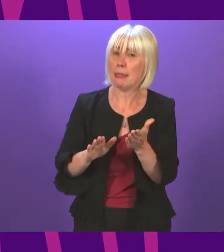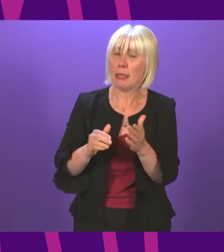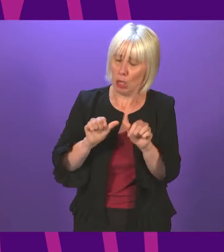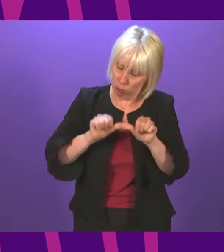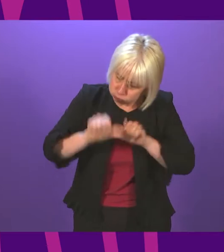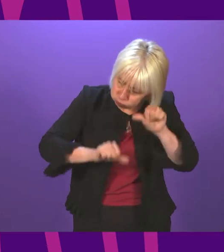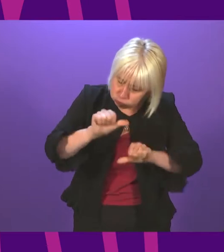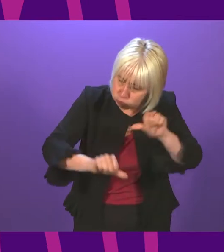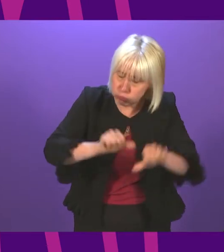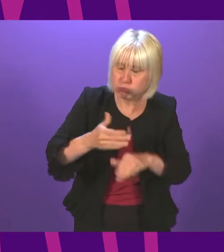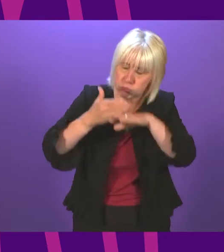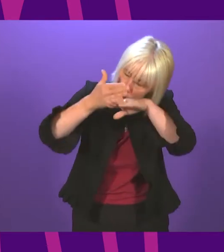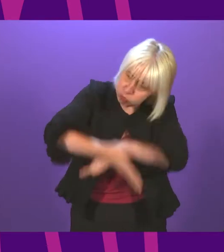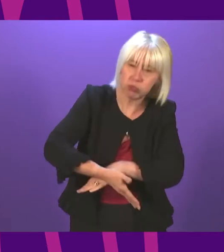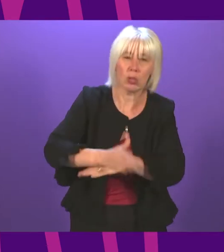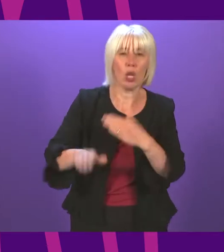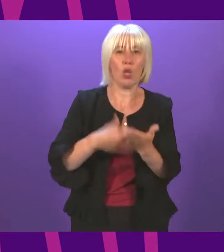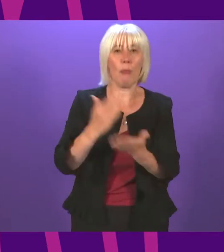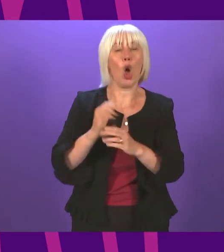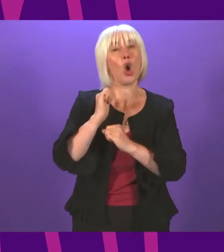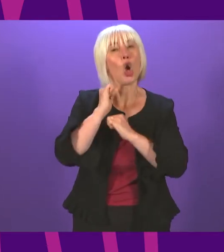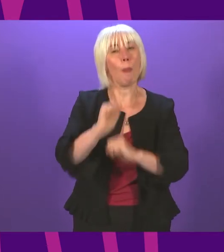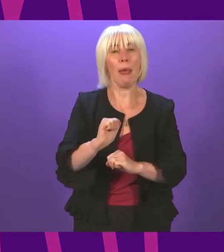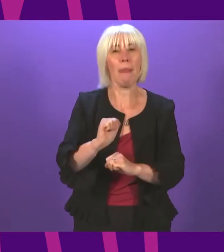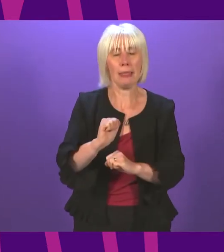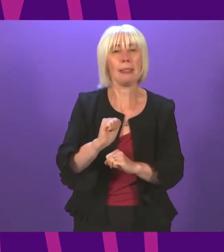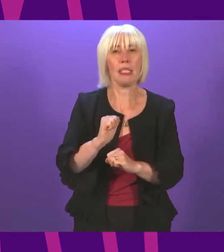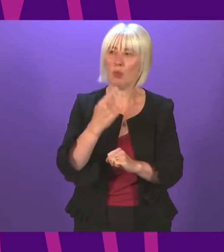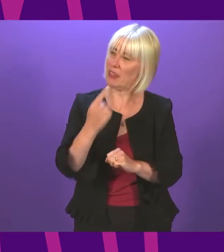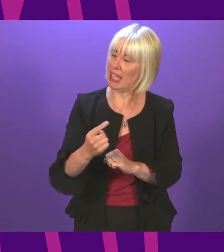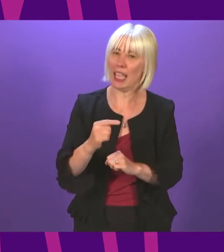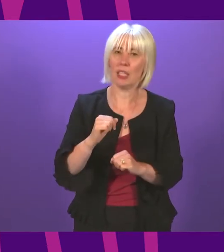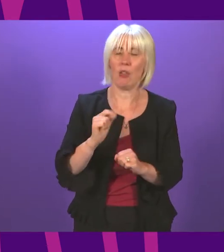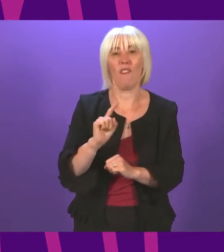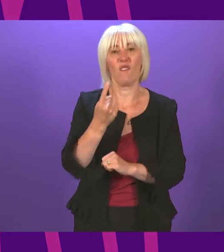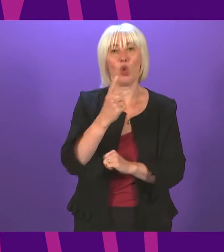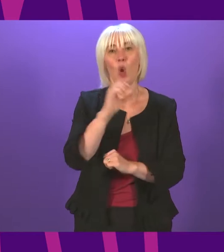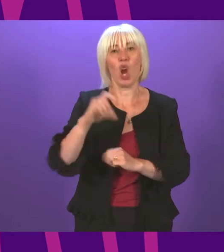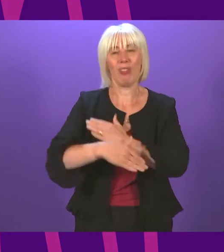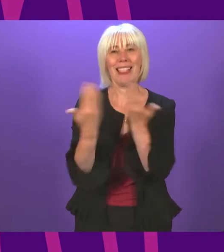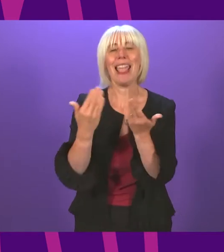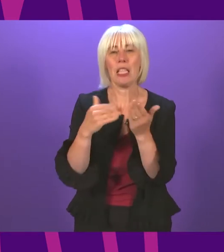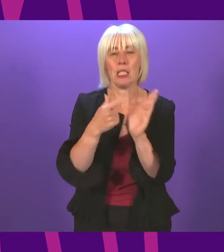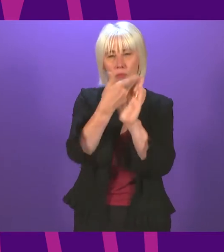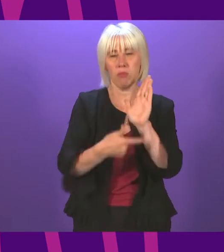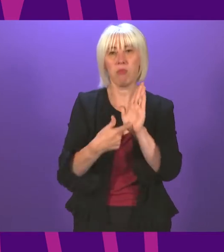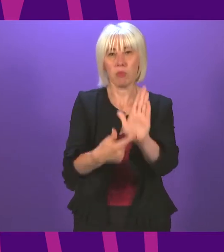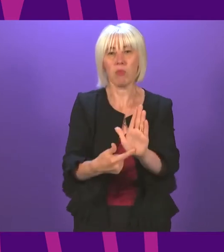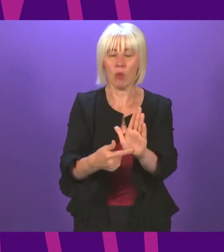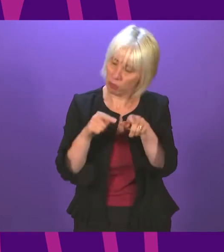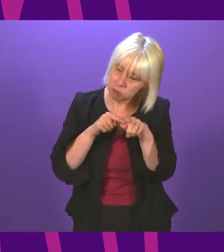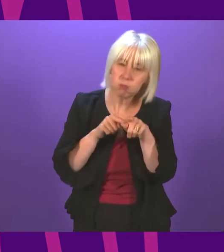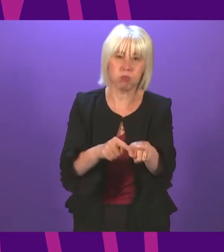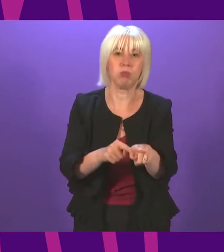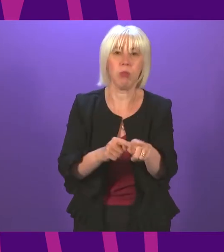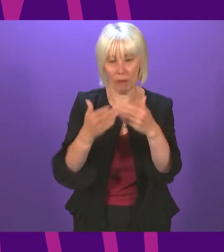of work to achieve the commitments we made in our first 100 days document we will continue to pursue that approach